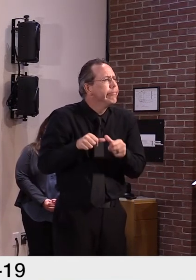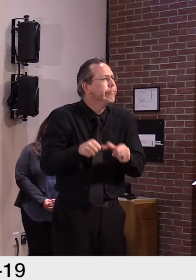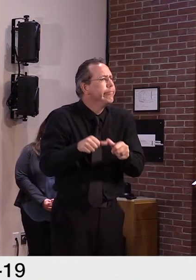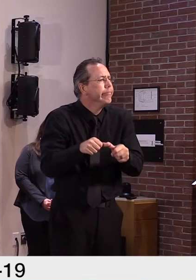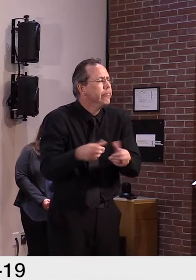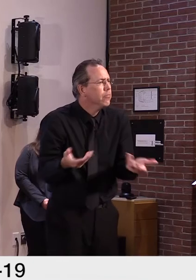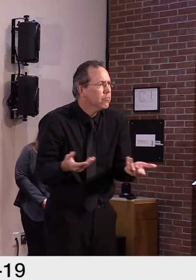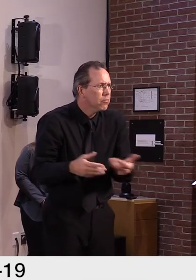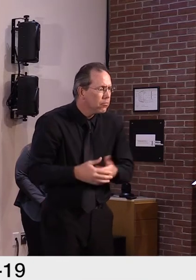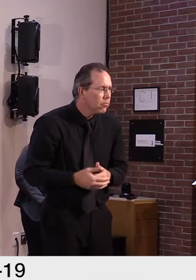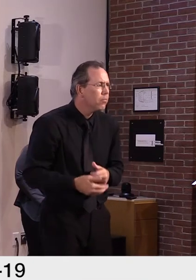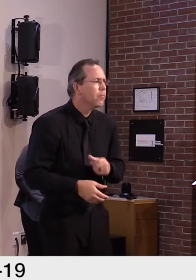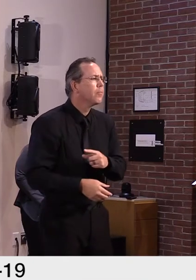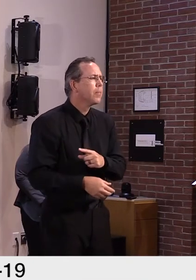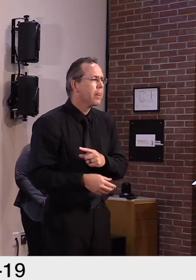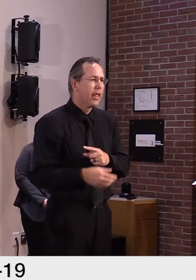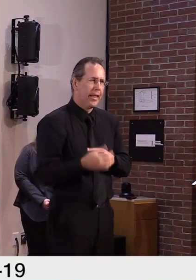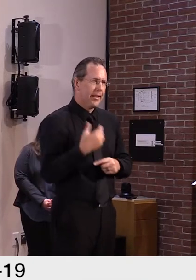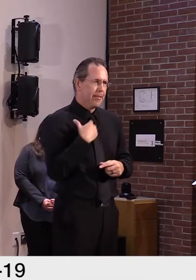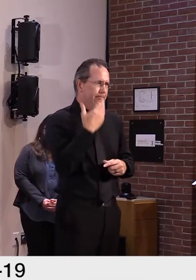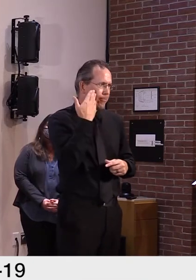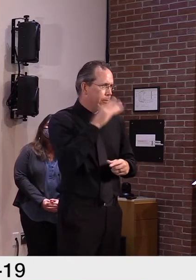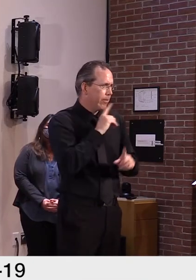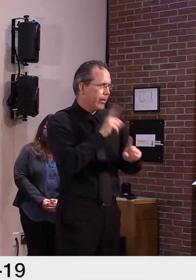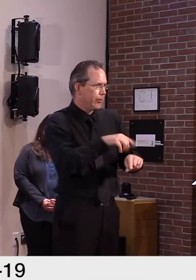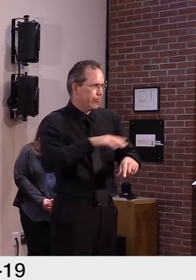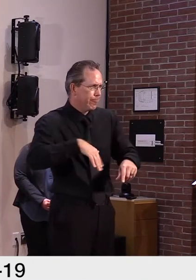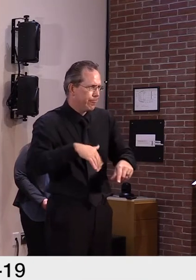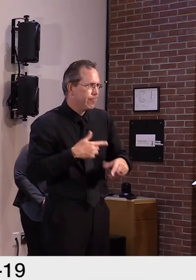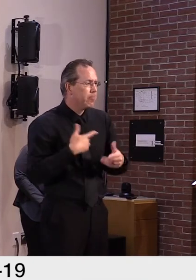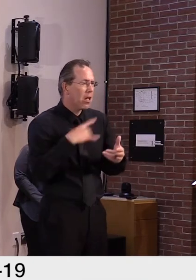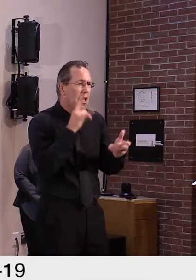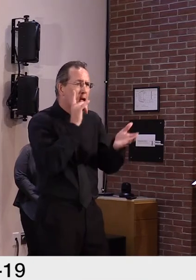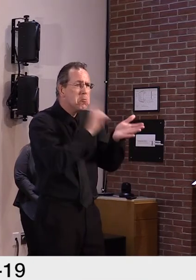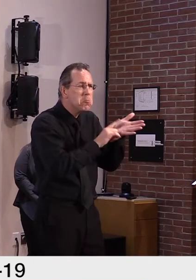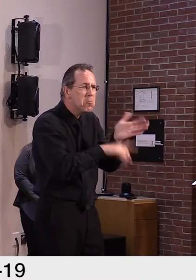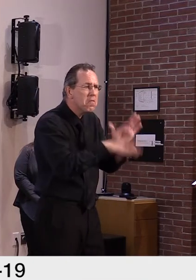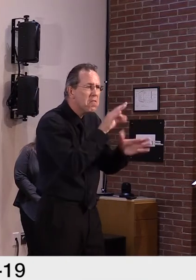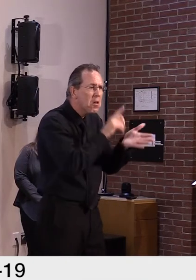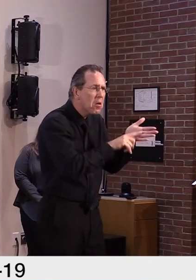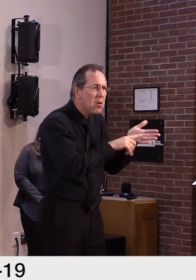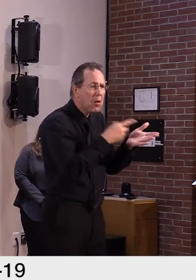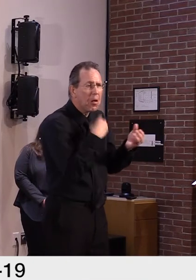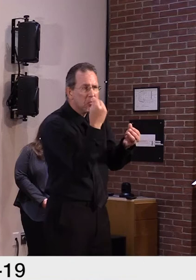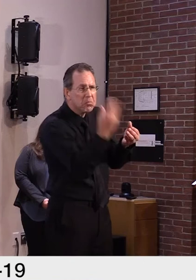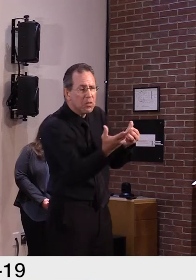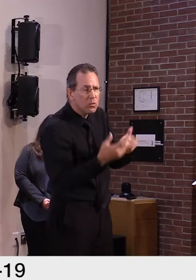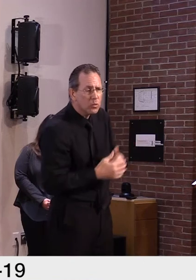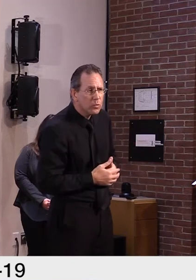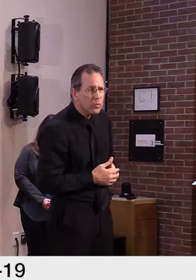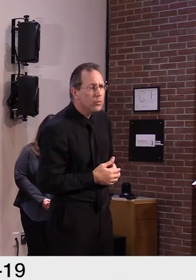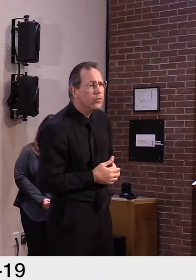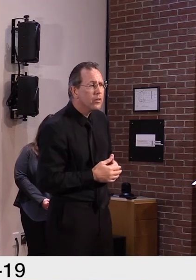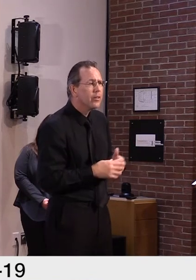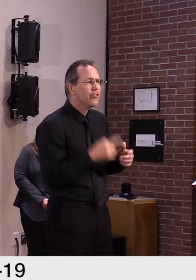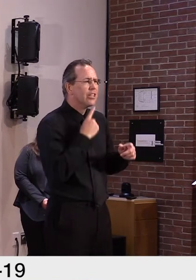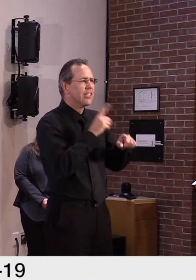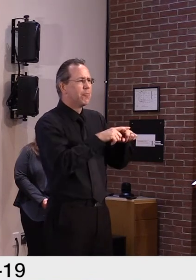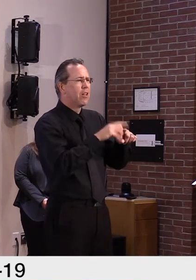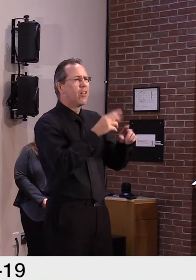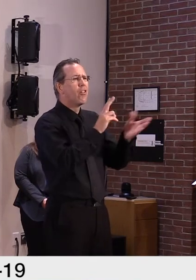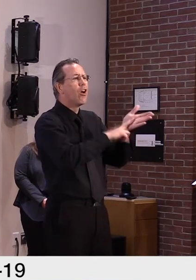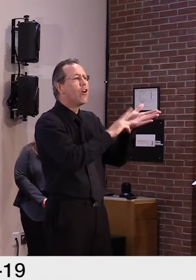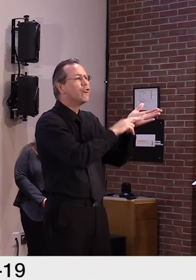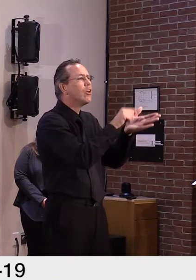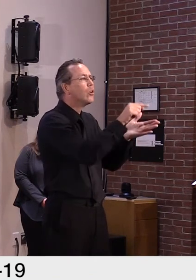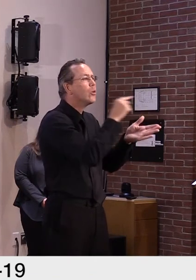we issued the contract, we specifically thought vendors that would be able to provide, um, patients with the recommended frequency. I